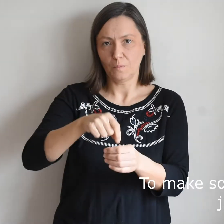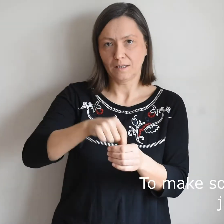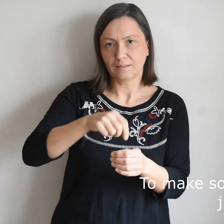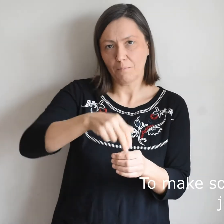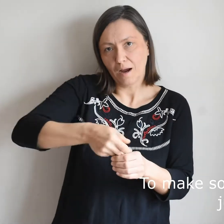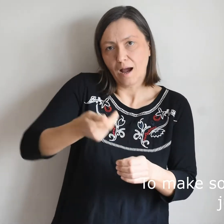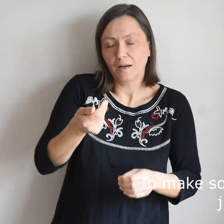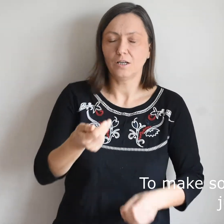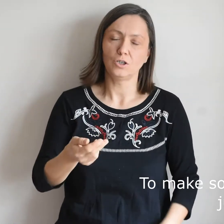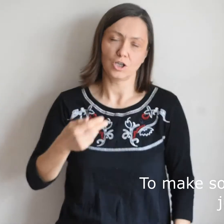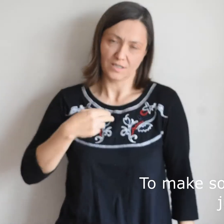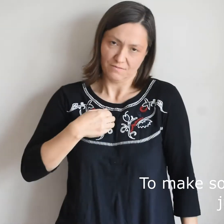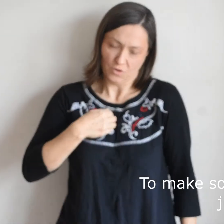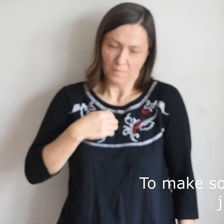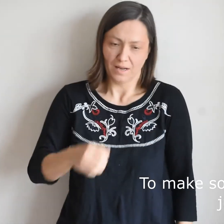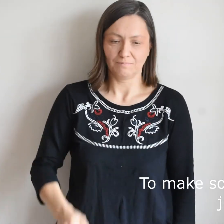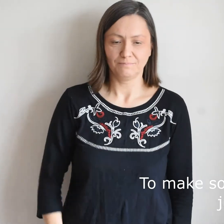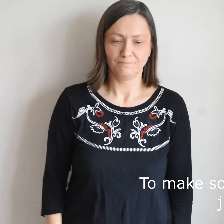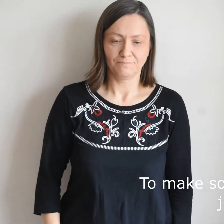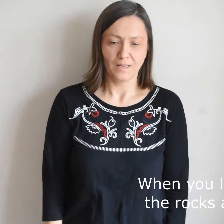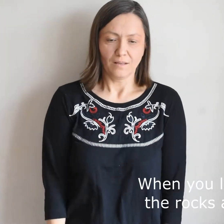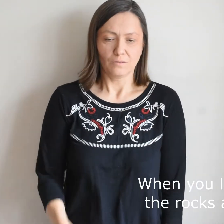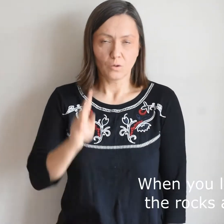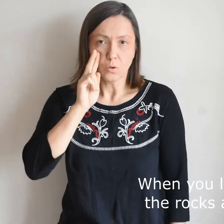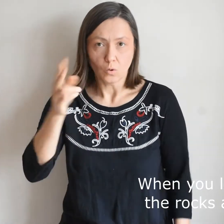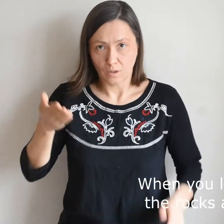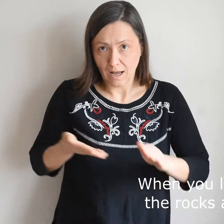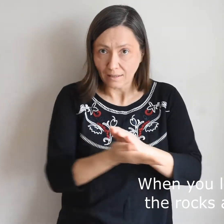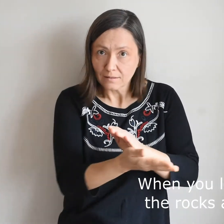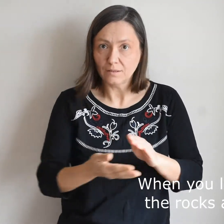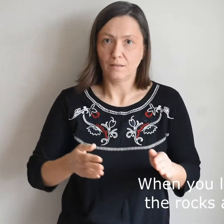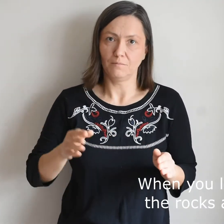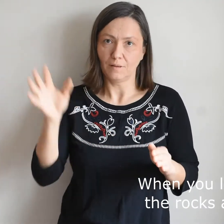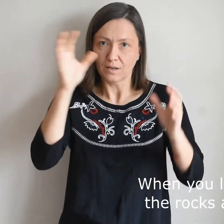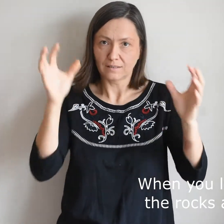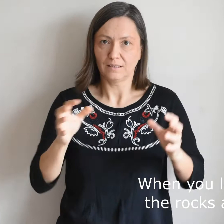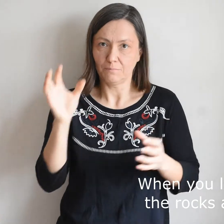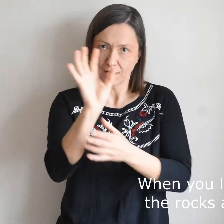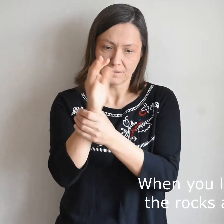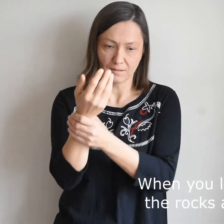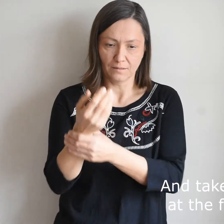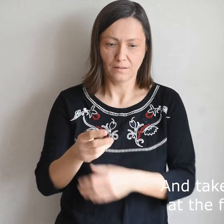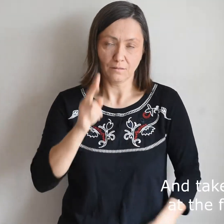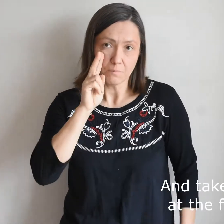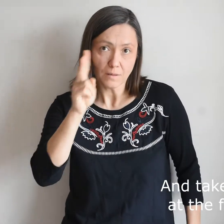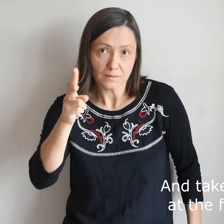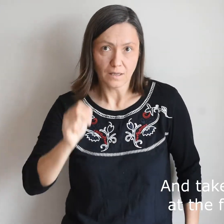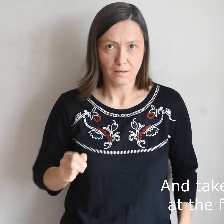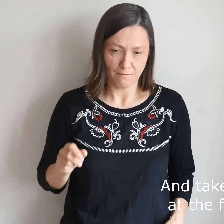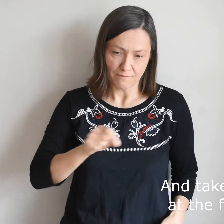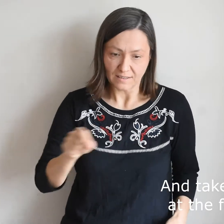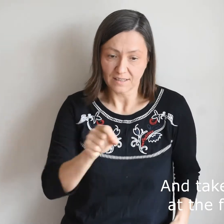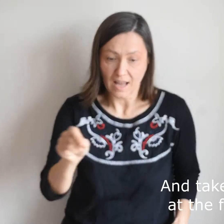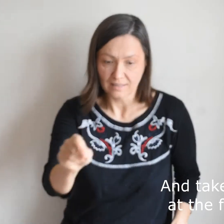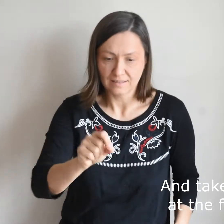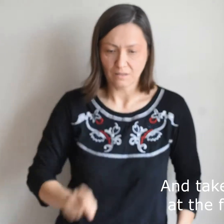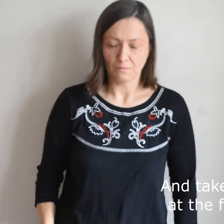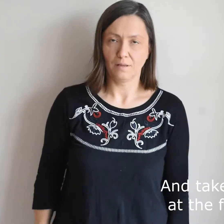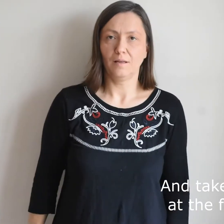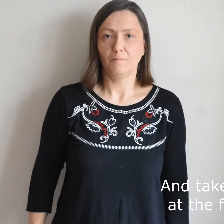make some honey just for me. When you look under the rocks and flats and maybe glance at the fancy ants, then maybe